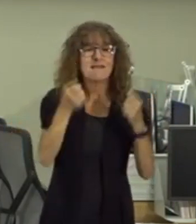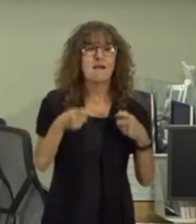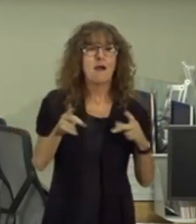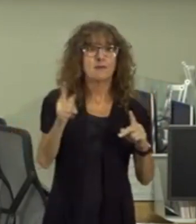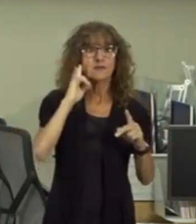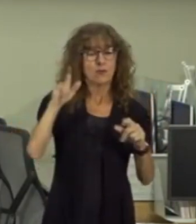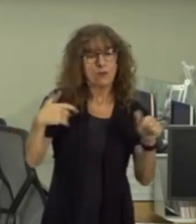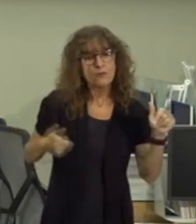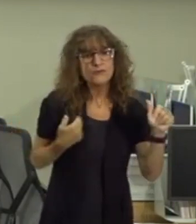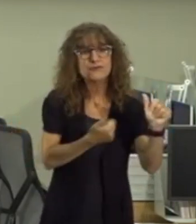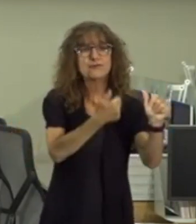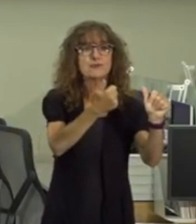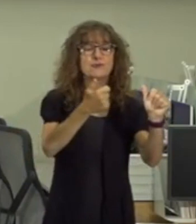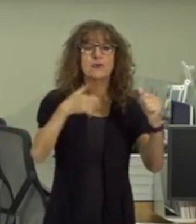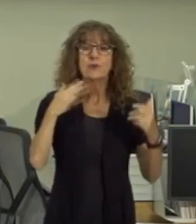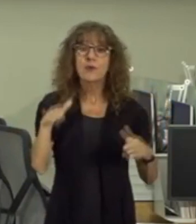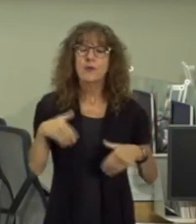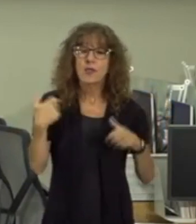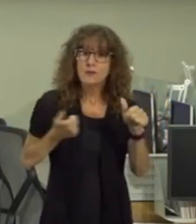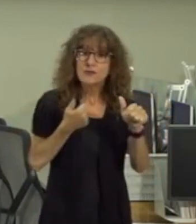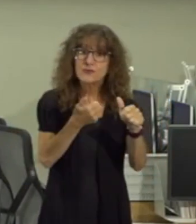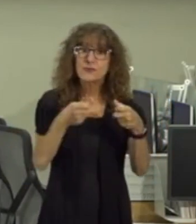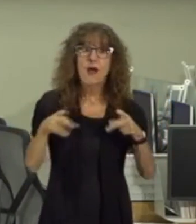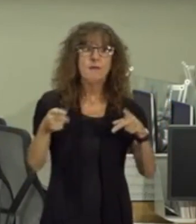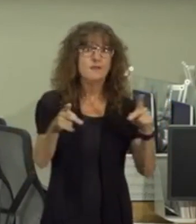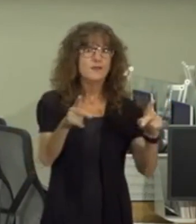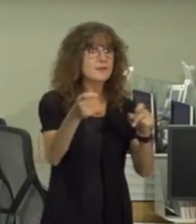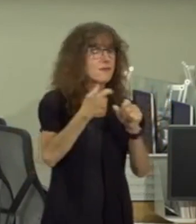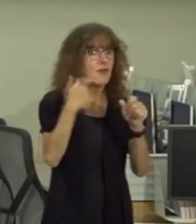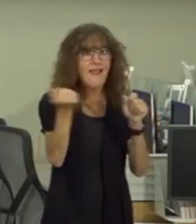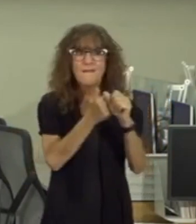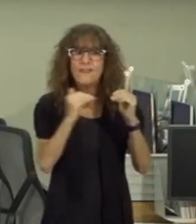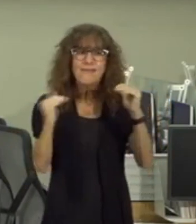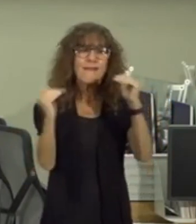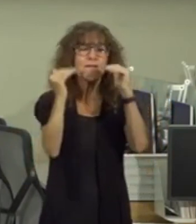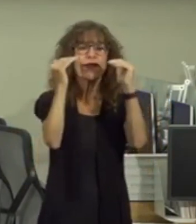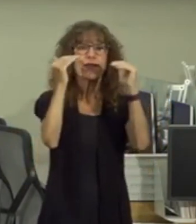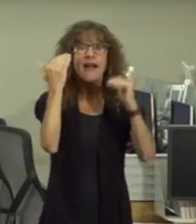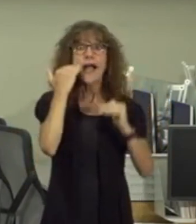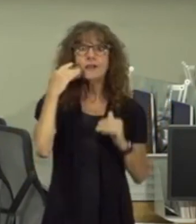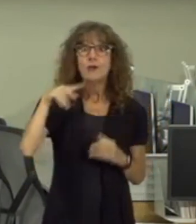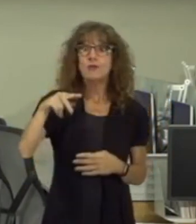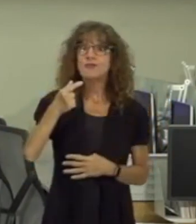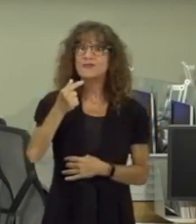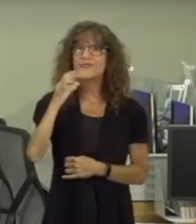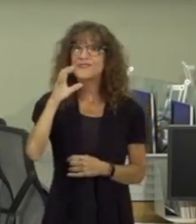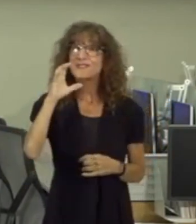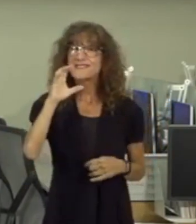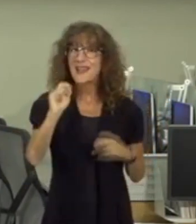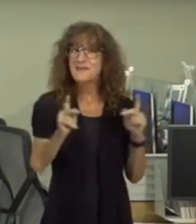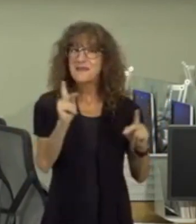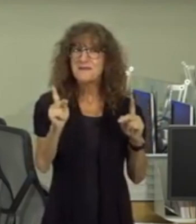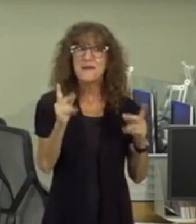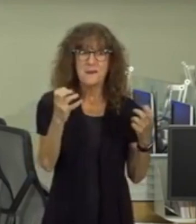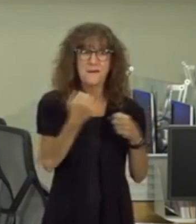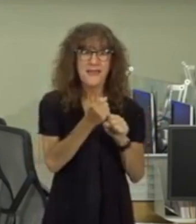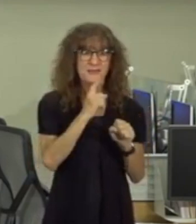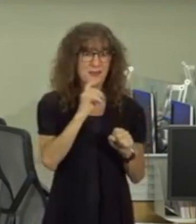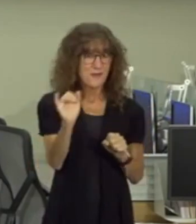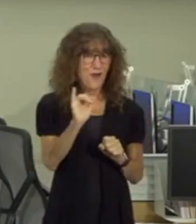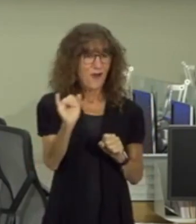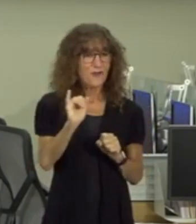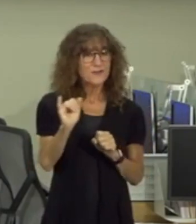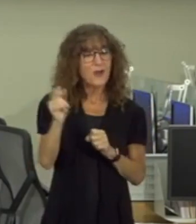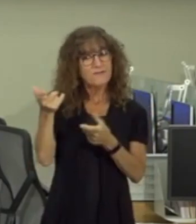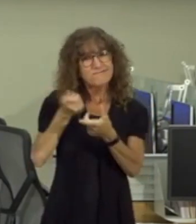that we will pursue we will operate we will pursue opportunities on every level i know what prince georgians will say is they want to make sure that we're also